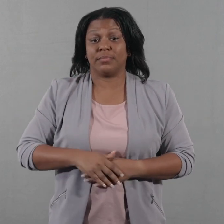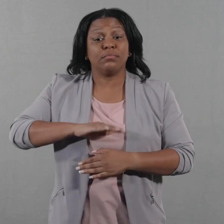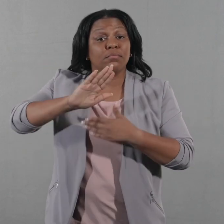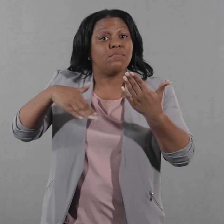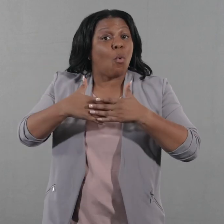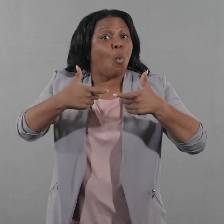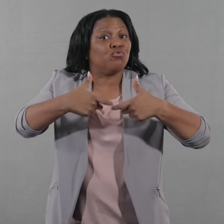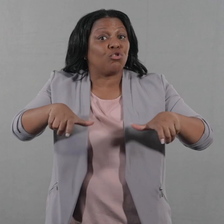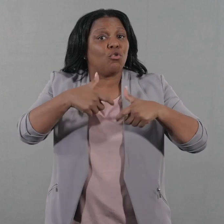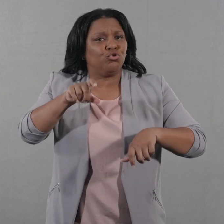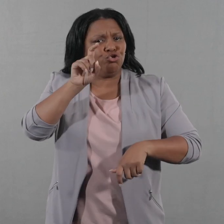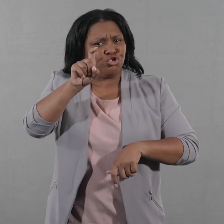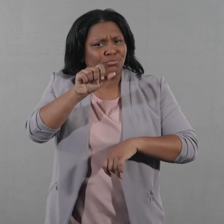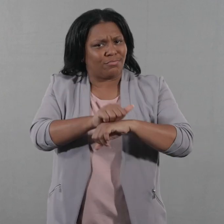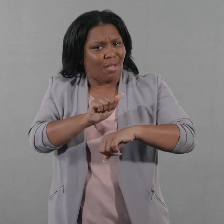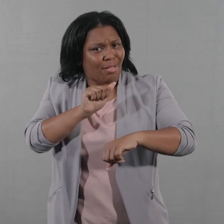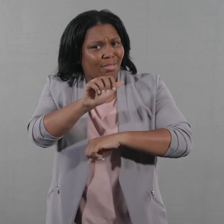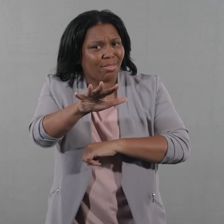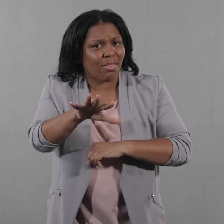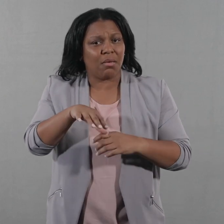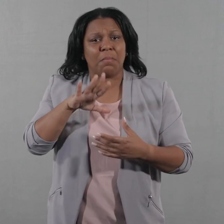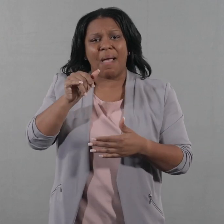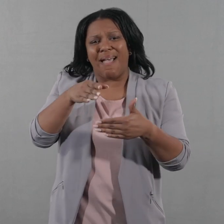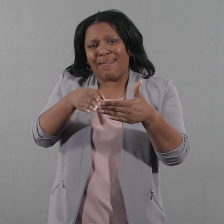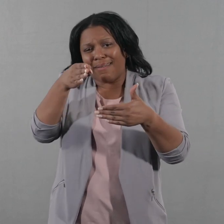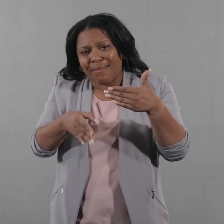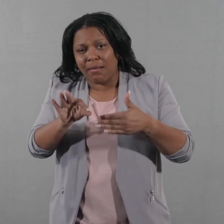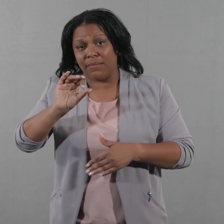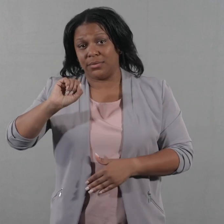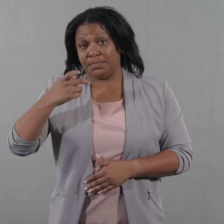All checks should be mailed out by the end of September